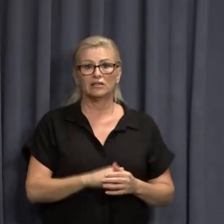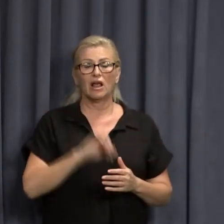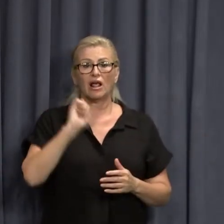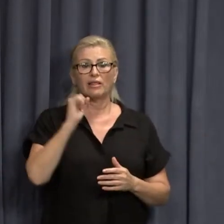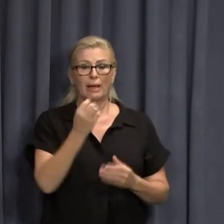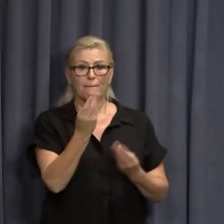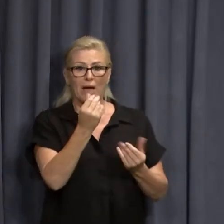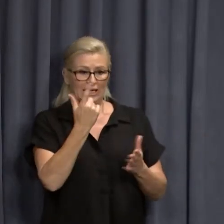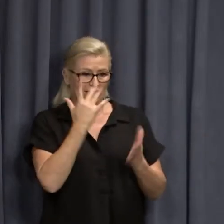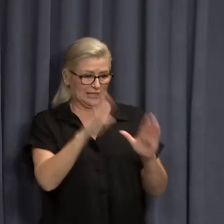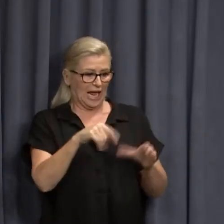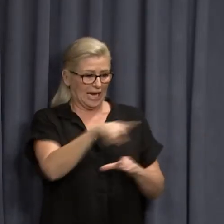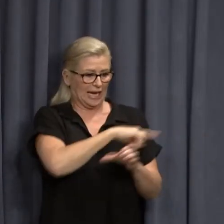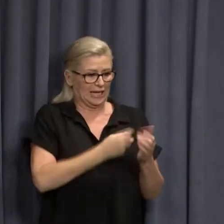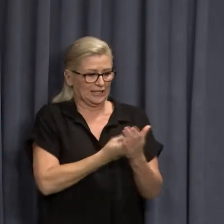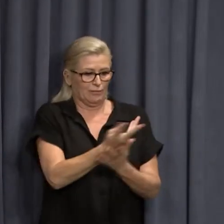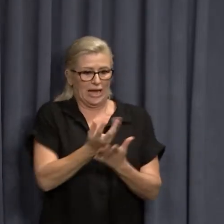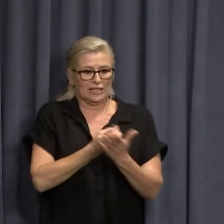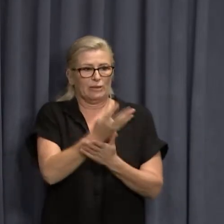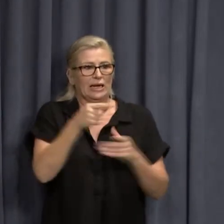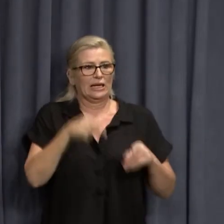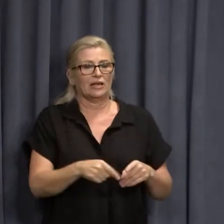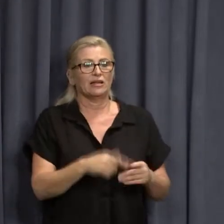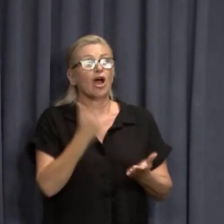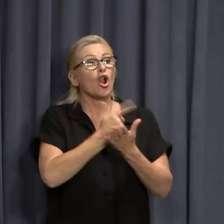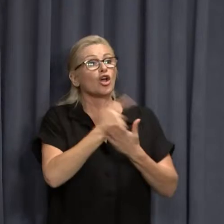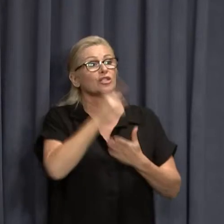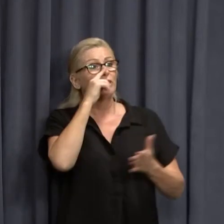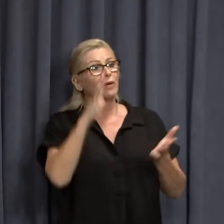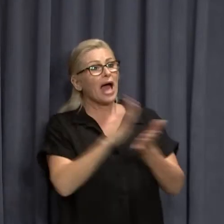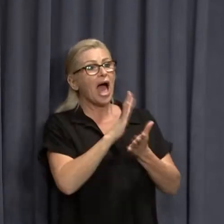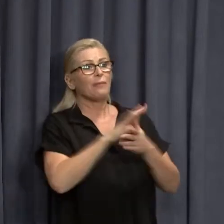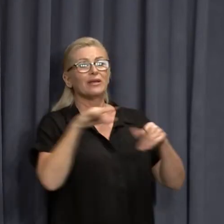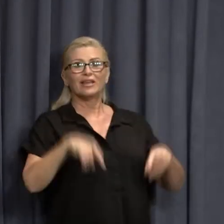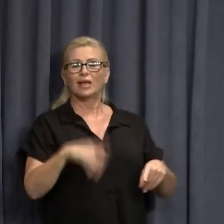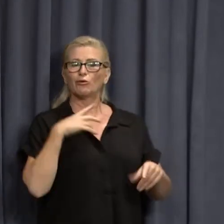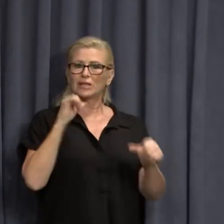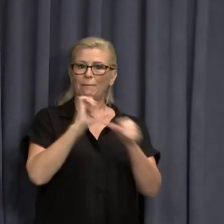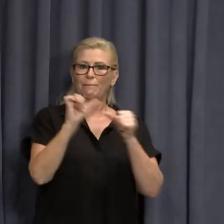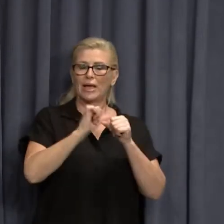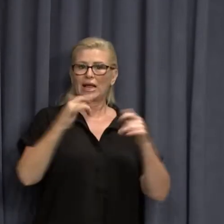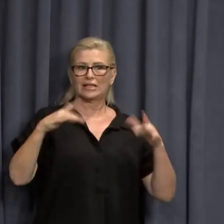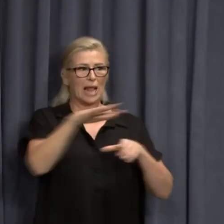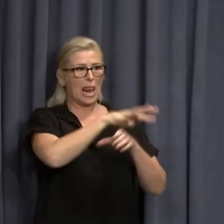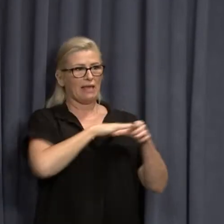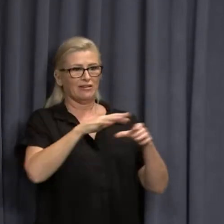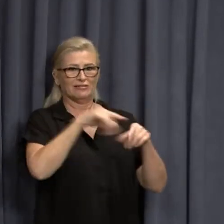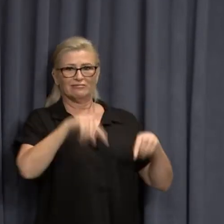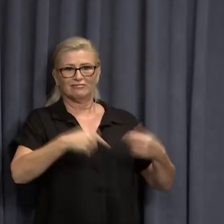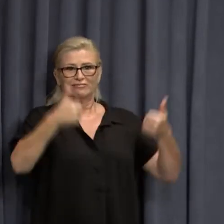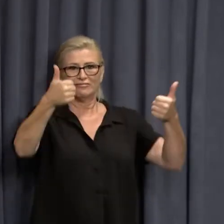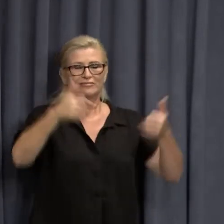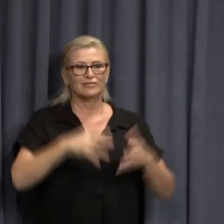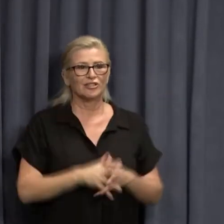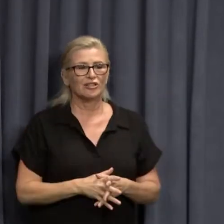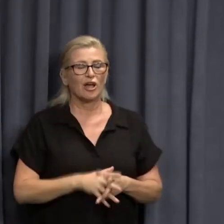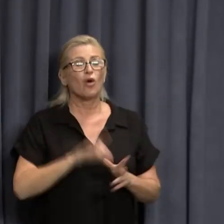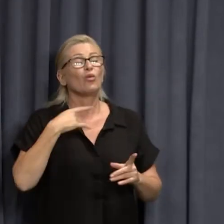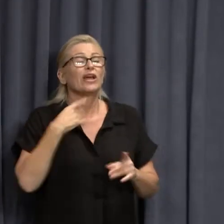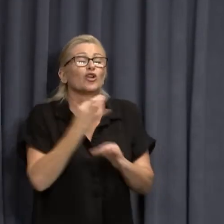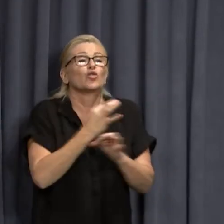stayed within our state. Now, lots of them are very happy they moved here because it's a better place to live than other parts of Australia. So we're not